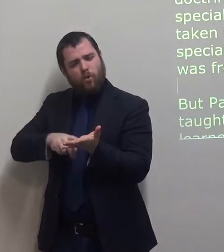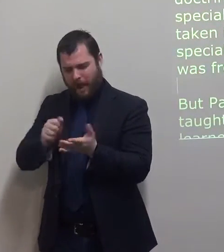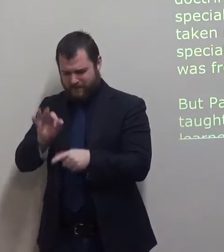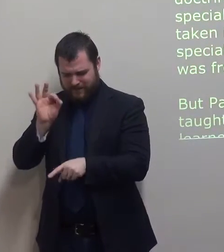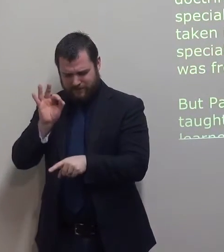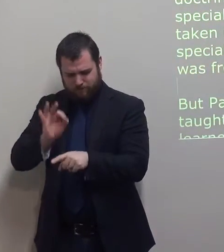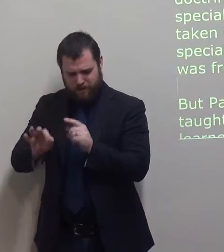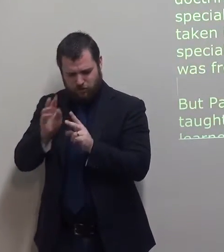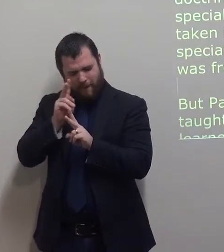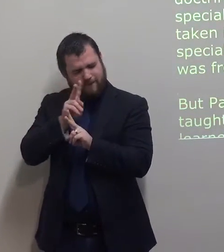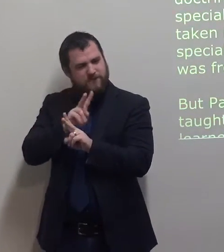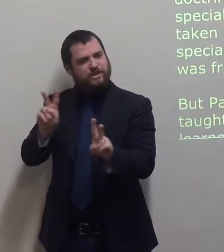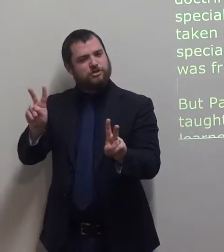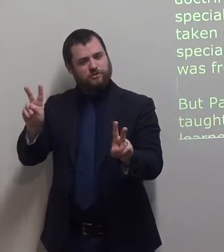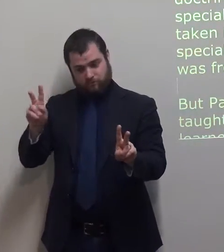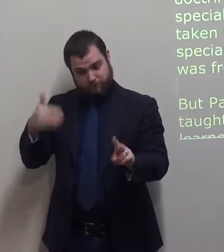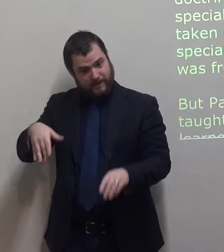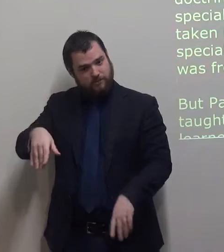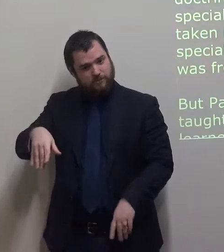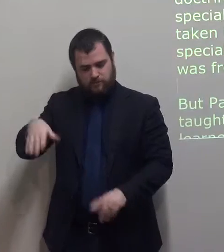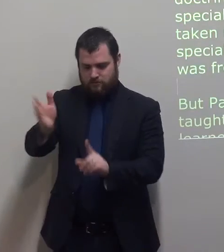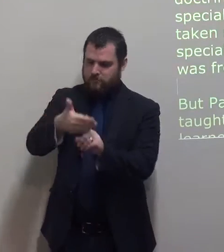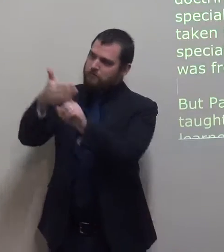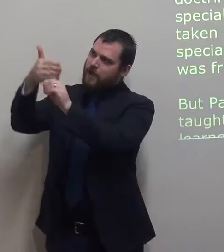He was taking into heaven and giving special knowledge